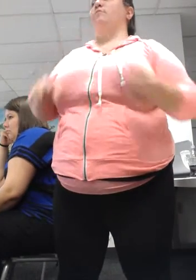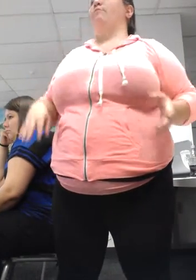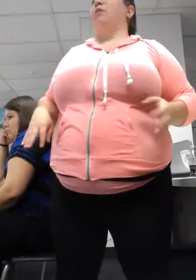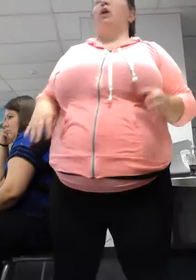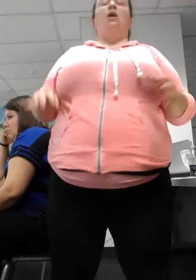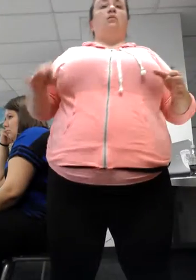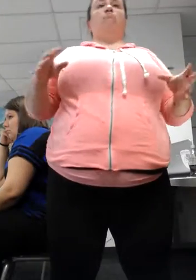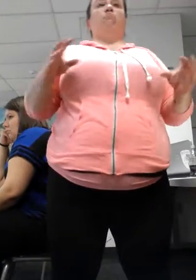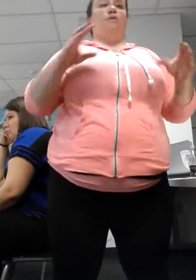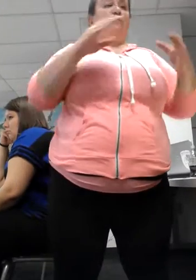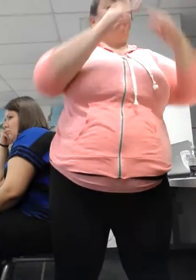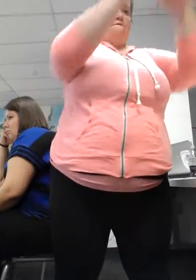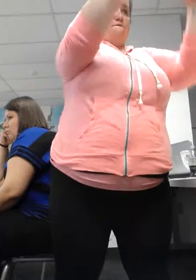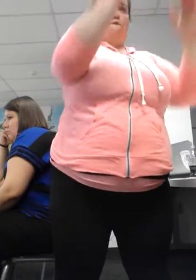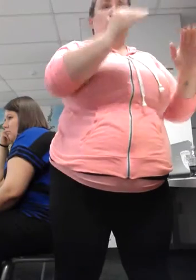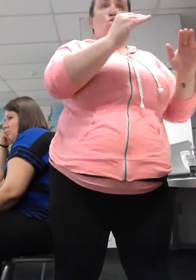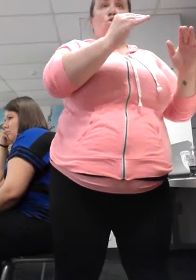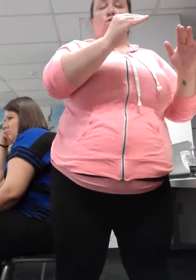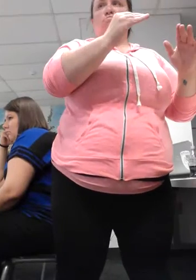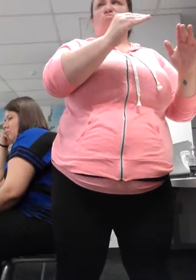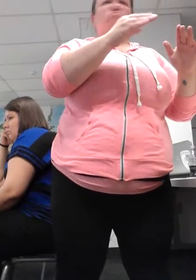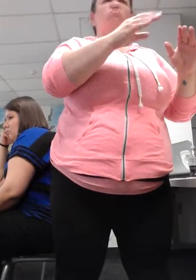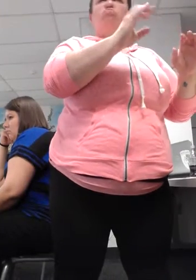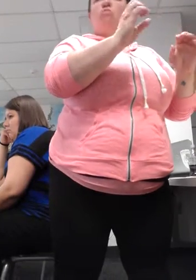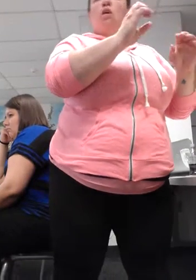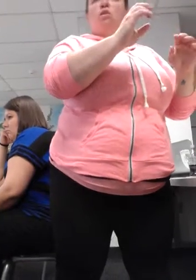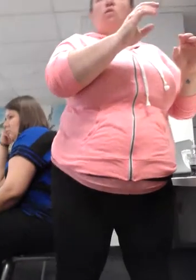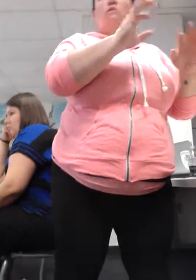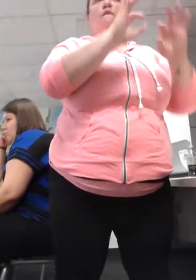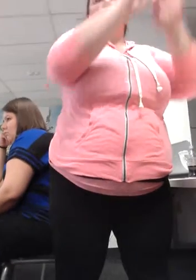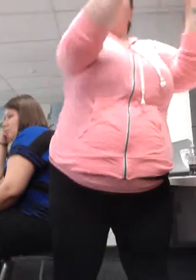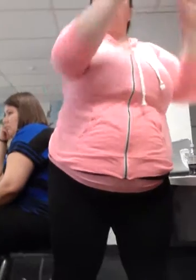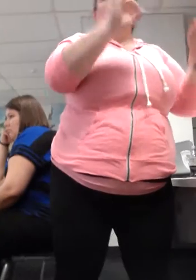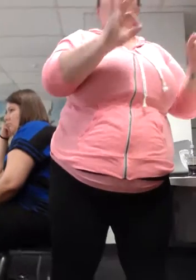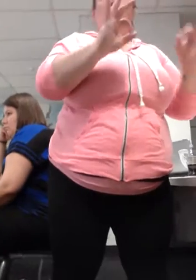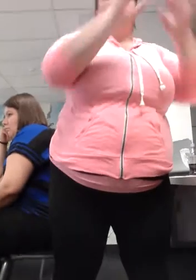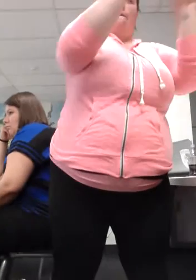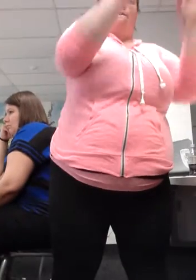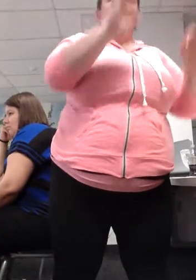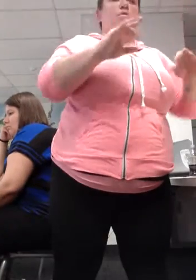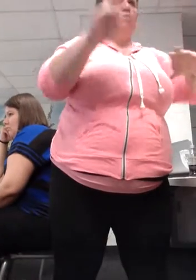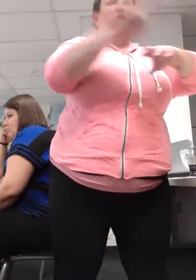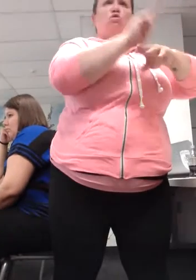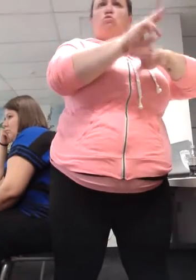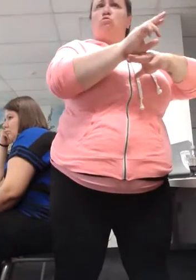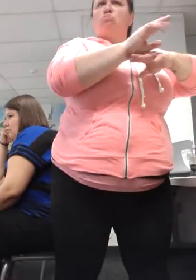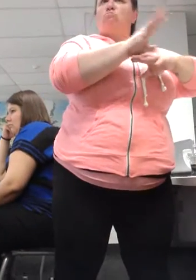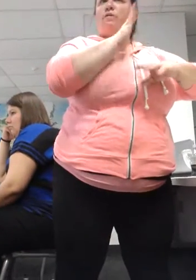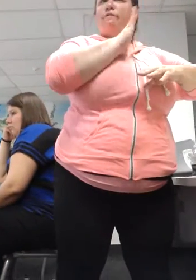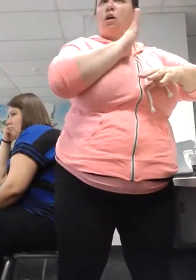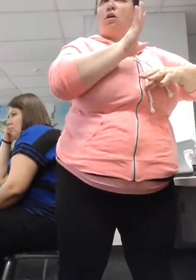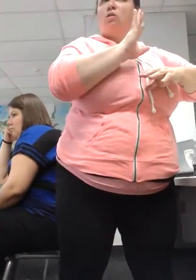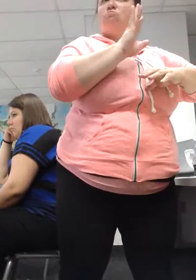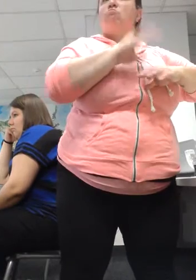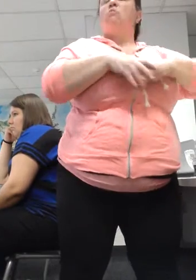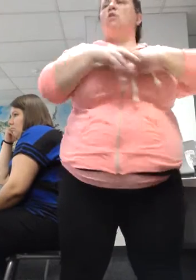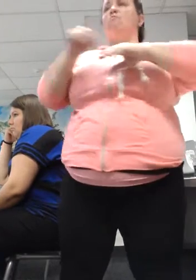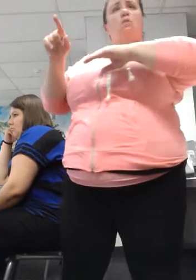the email just, was it channeled appropriately? Yes. Or I made a couple of loud slappy noises. But as long as it hits those 10 things